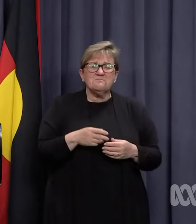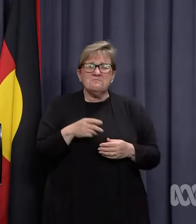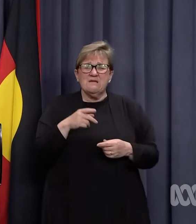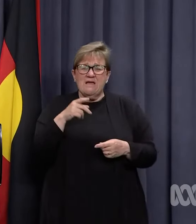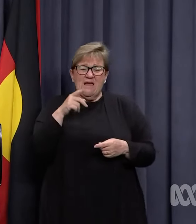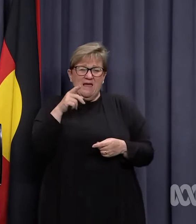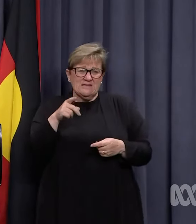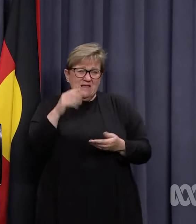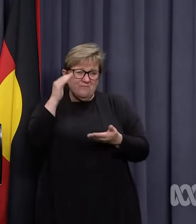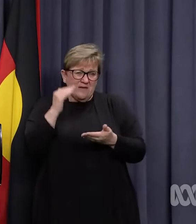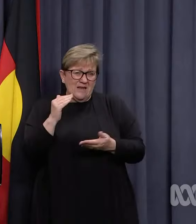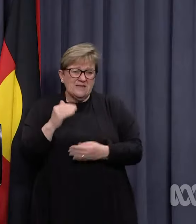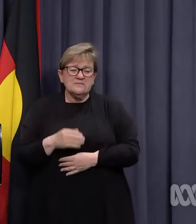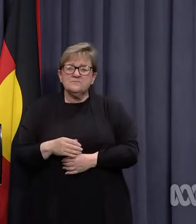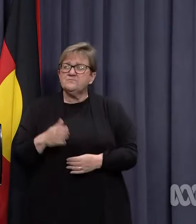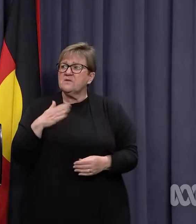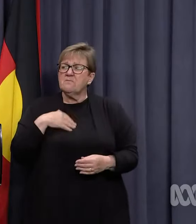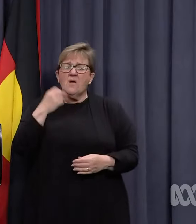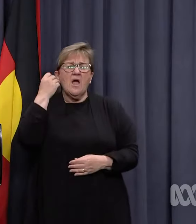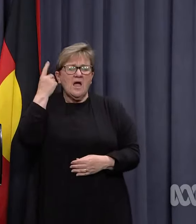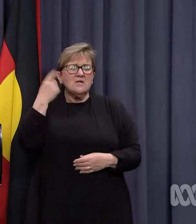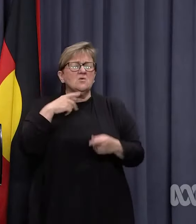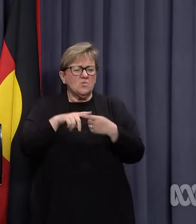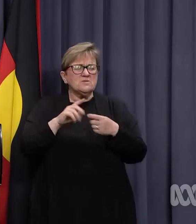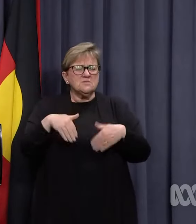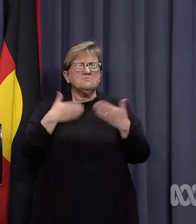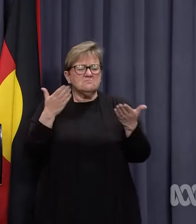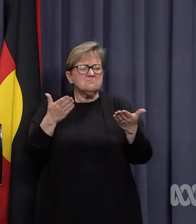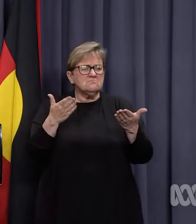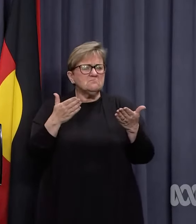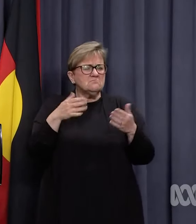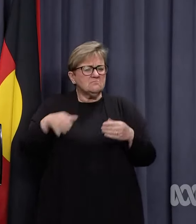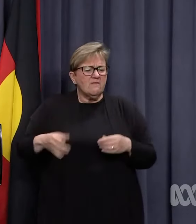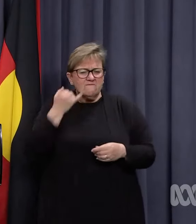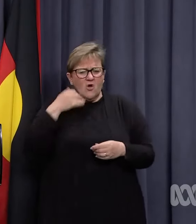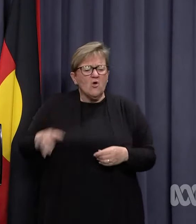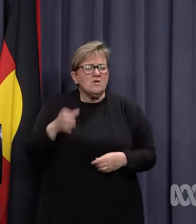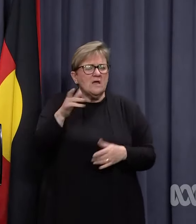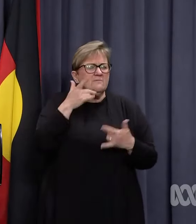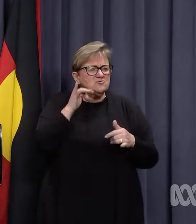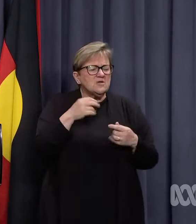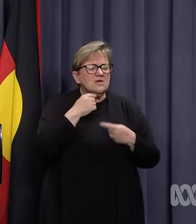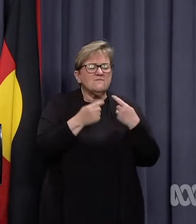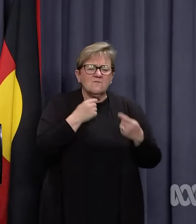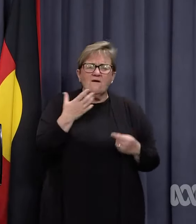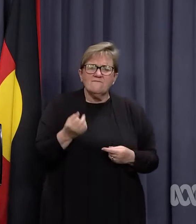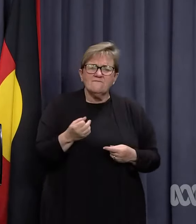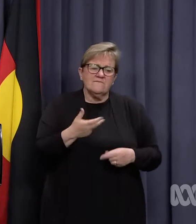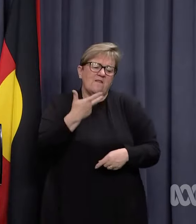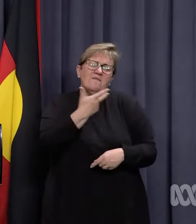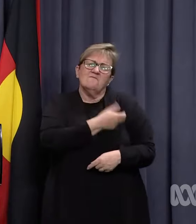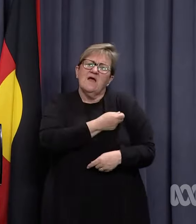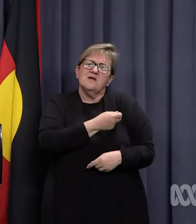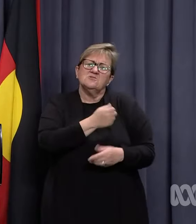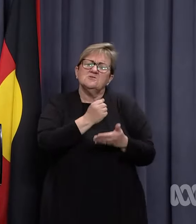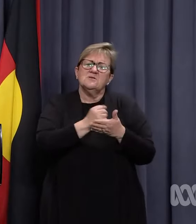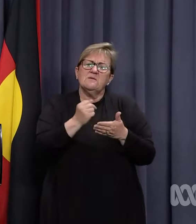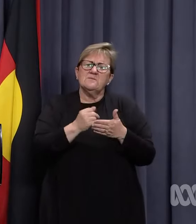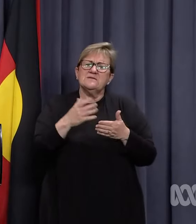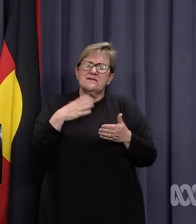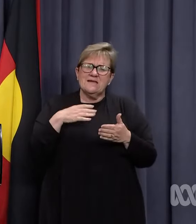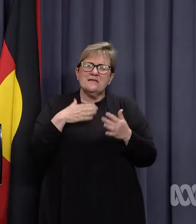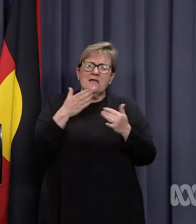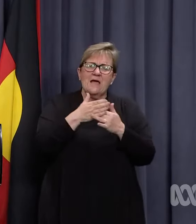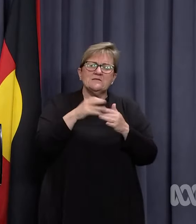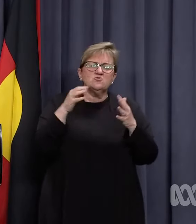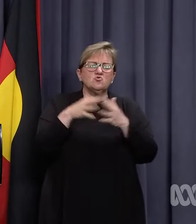been going now. My understanding is we have been providing check-in information and certainly the vaccination status requires